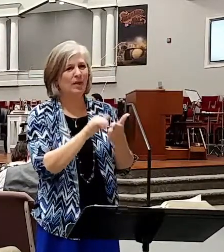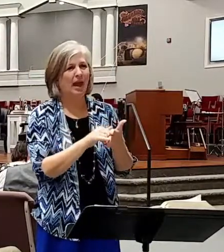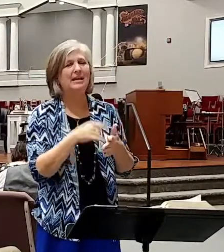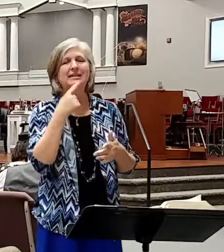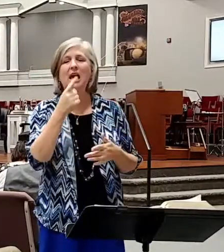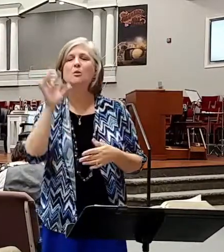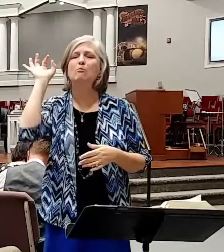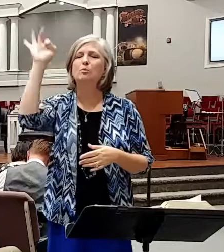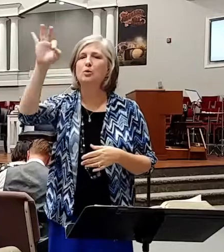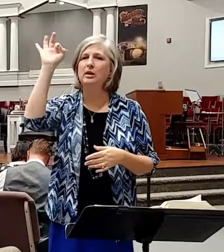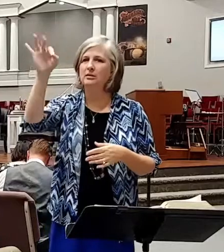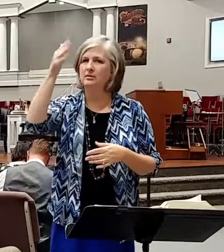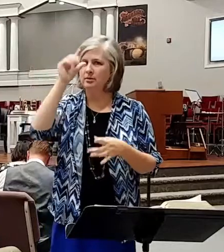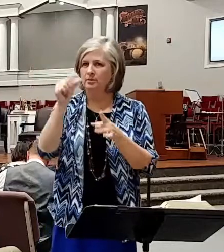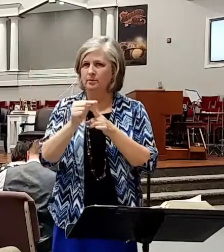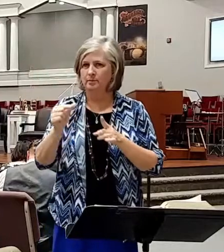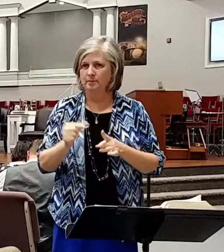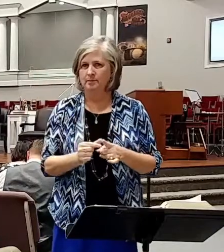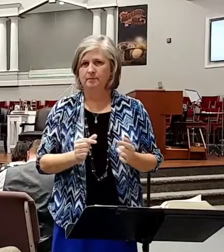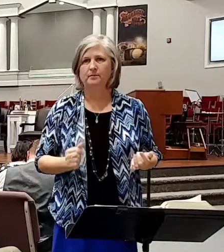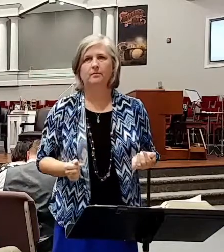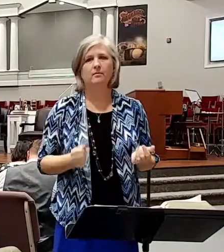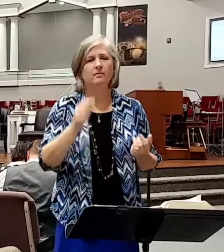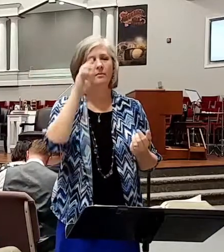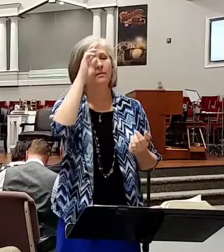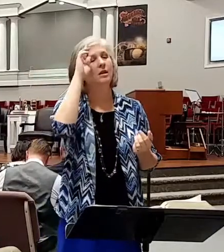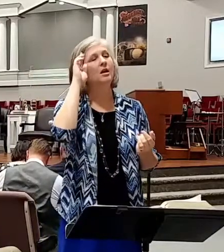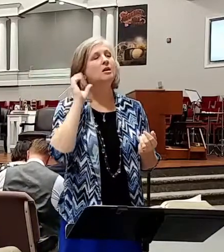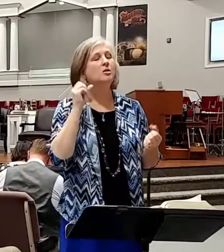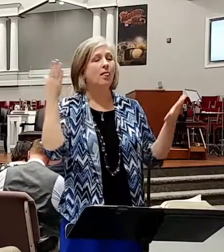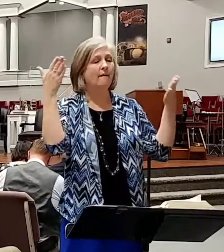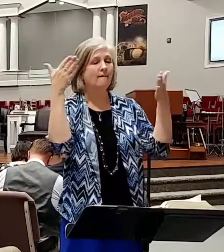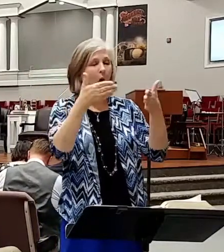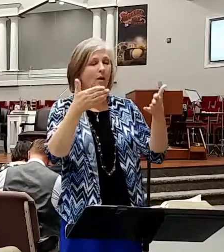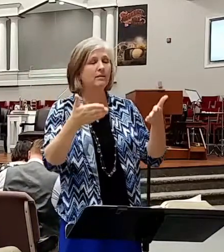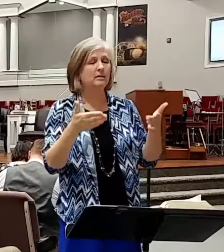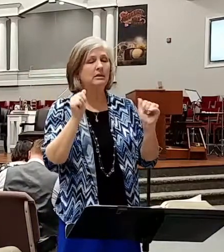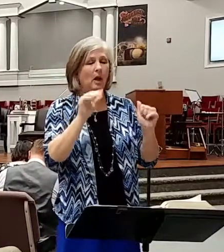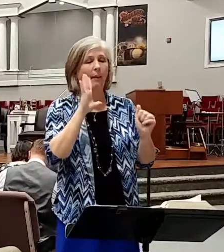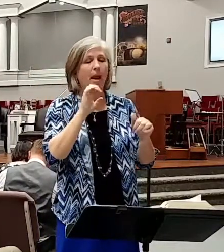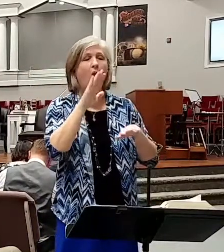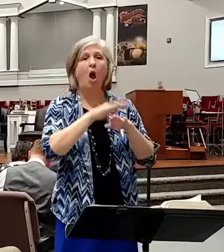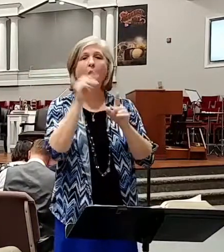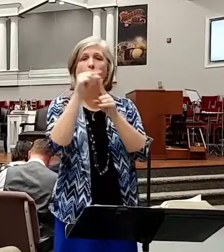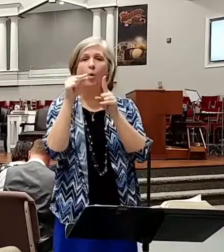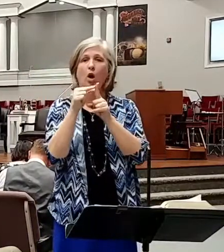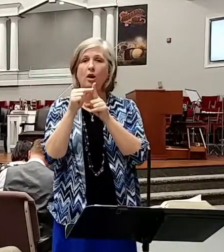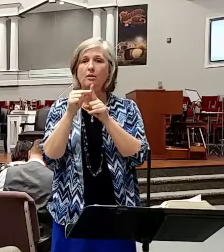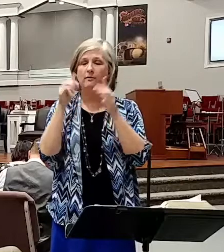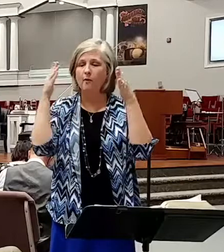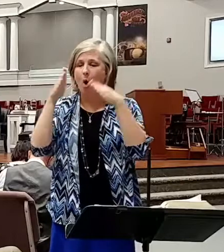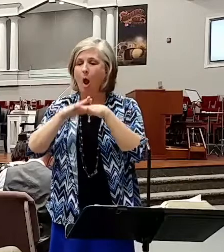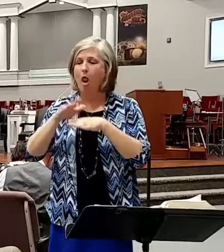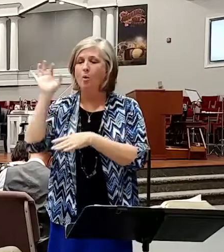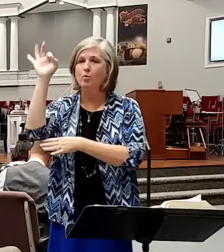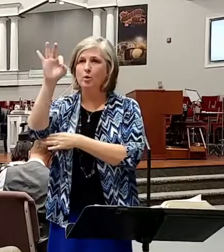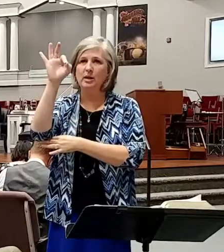preach the Word. And so the focus there could well be on the Word, preach. A lot of people, again,